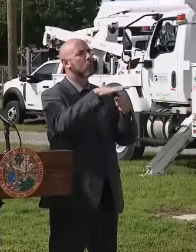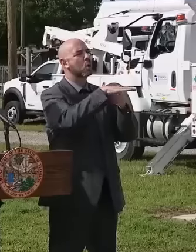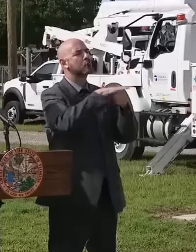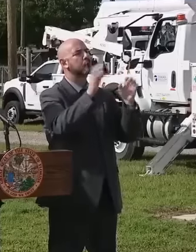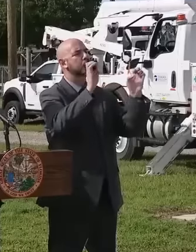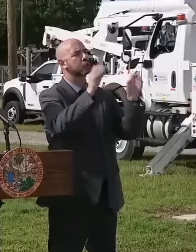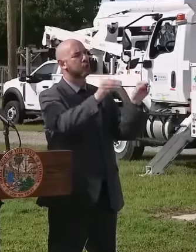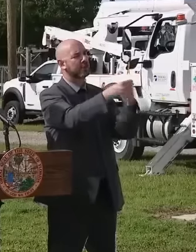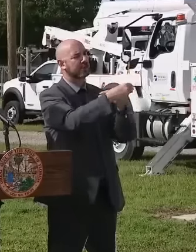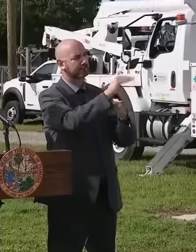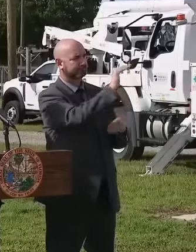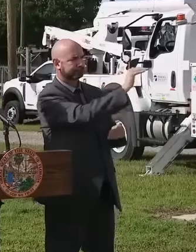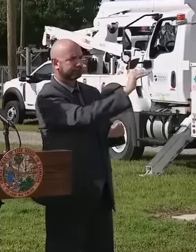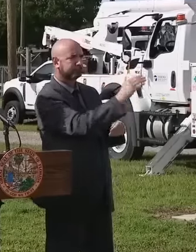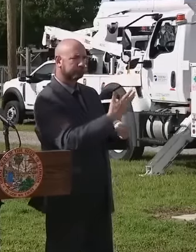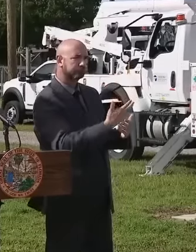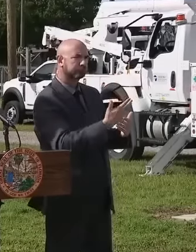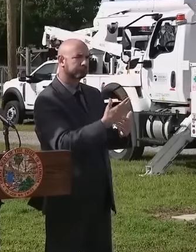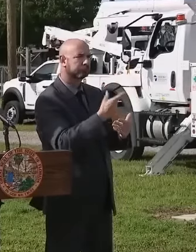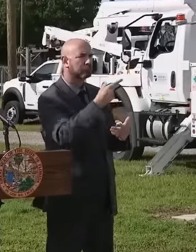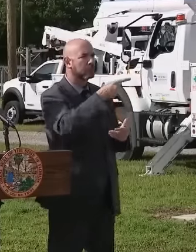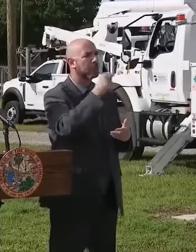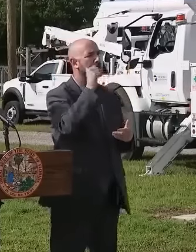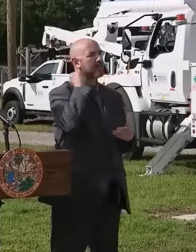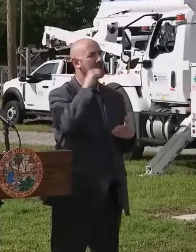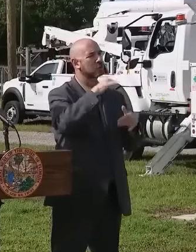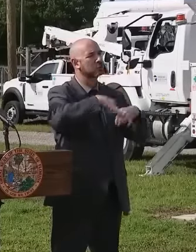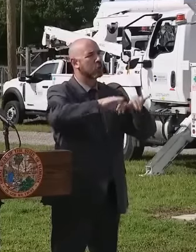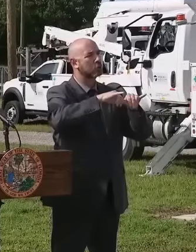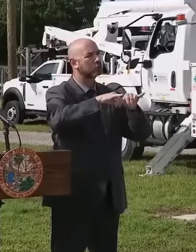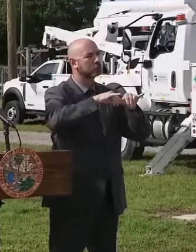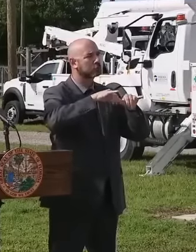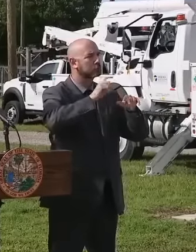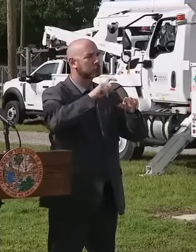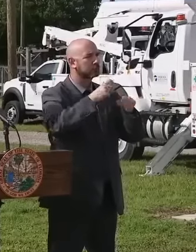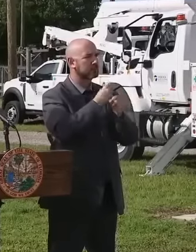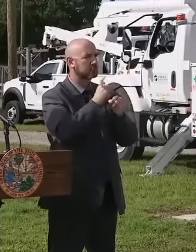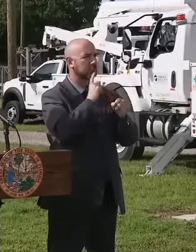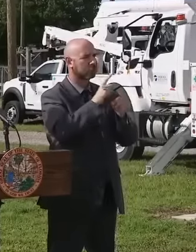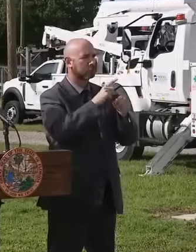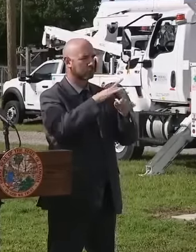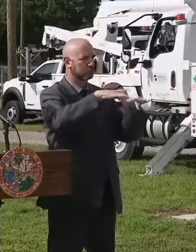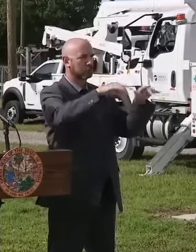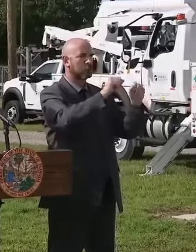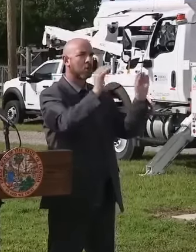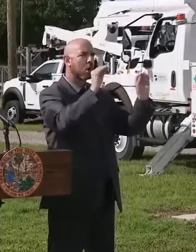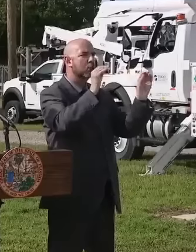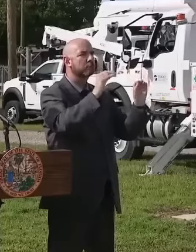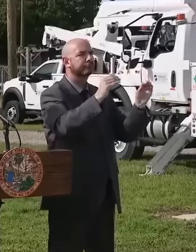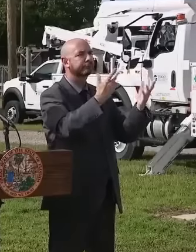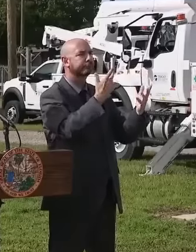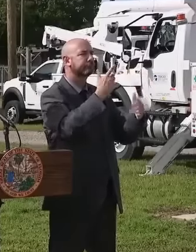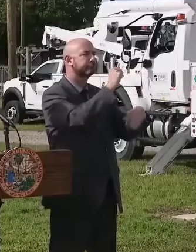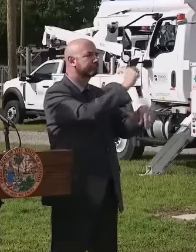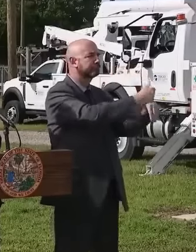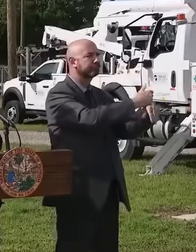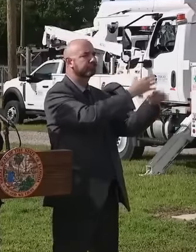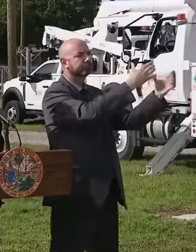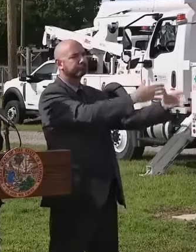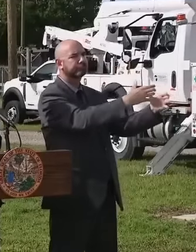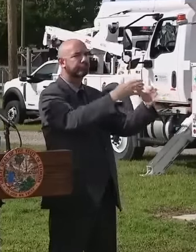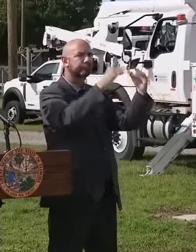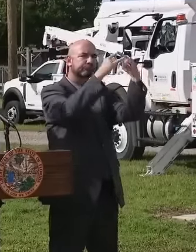especially in this Tampa Bay area. If you can pick it up, put it up. Make sure you secure it. You don't want that to impact somebody, your neighbor.